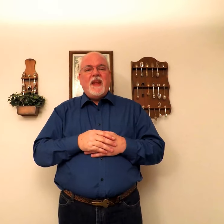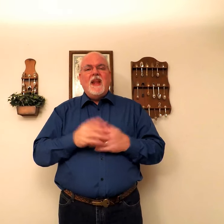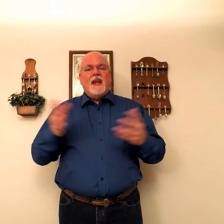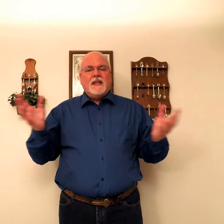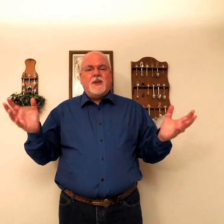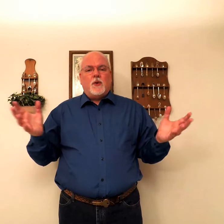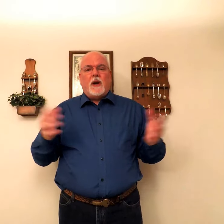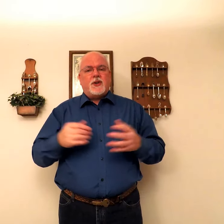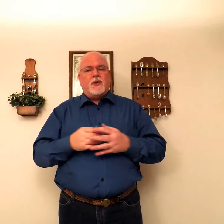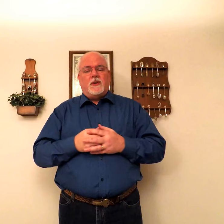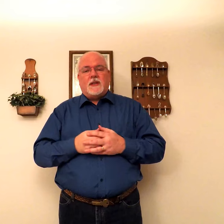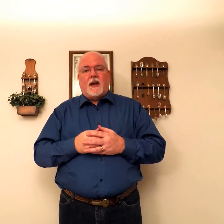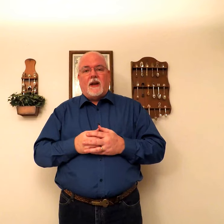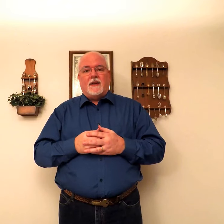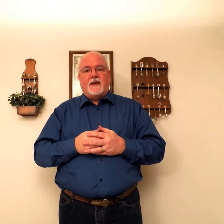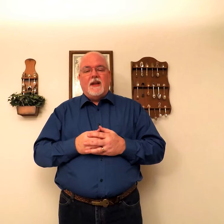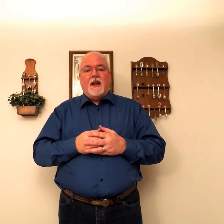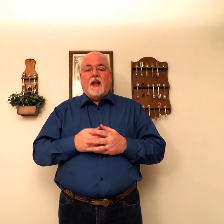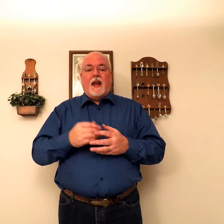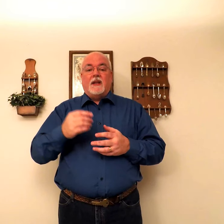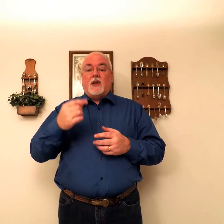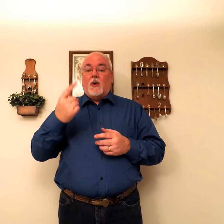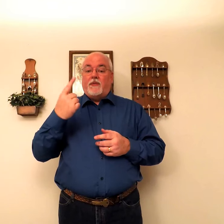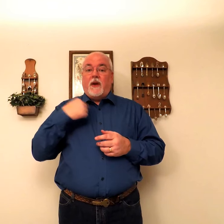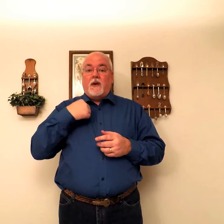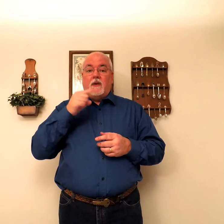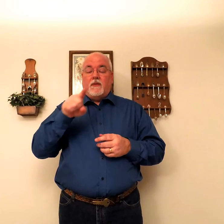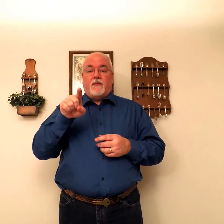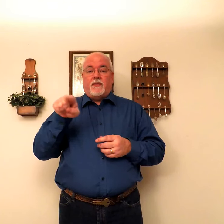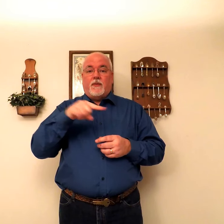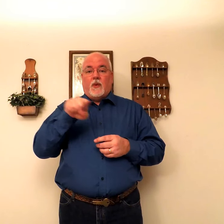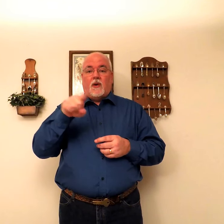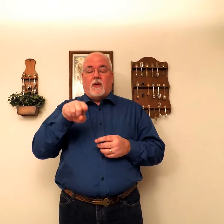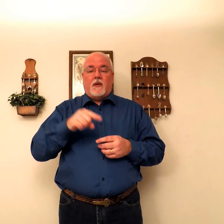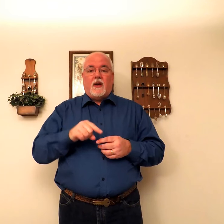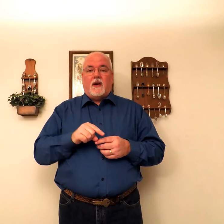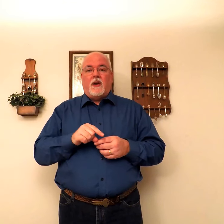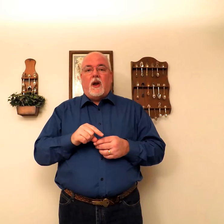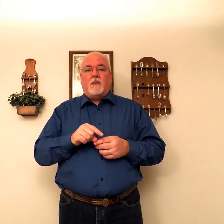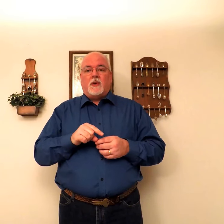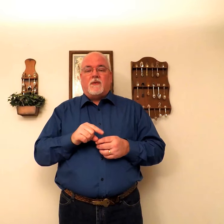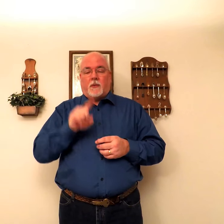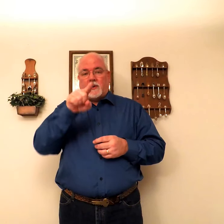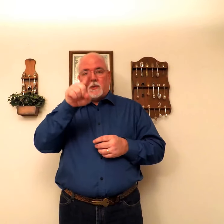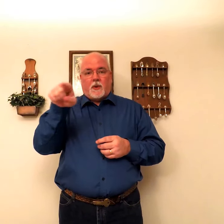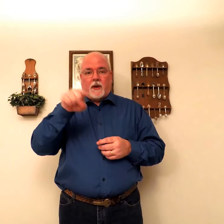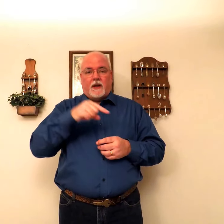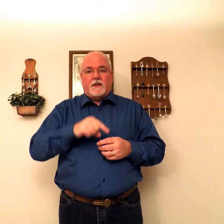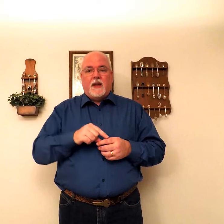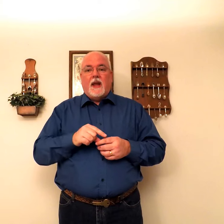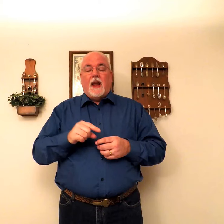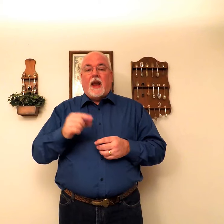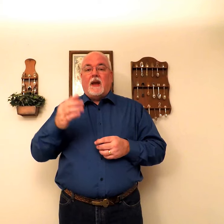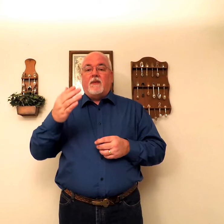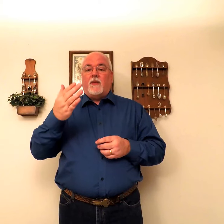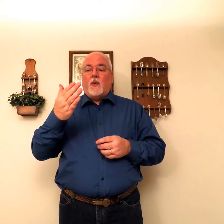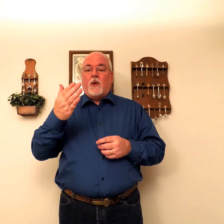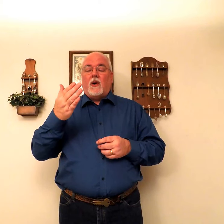It's a directional sign. And so, a finger for non-person, for personal pronoun, and for